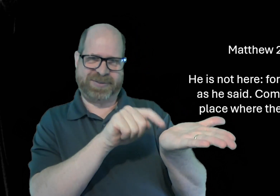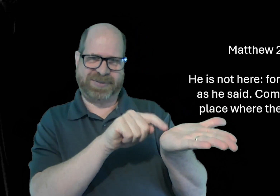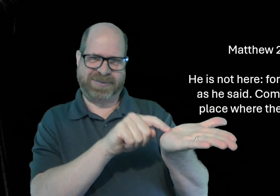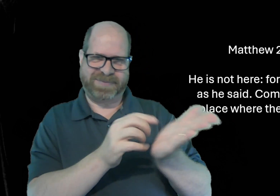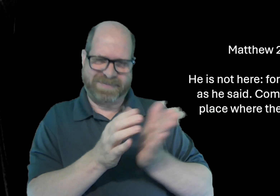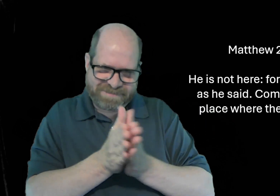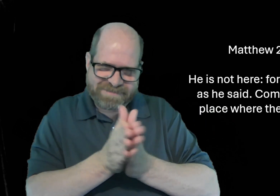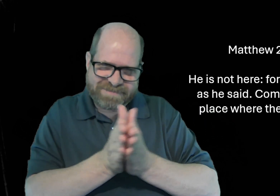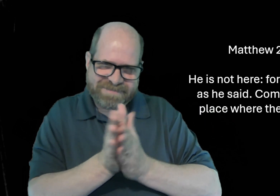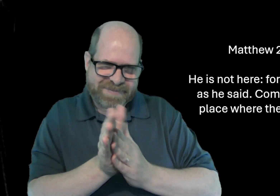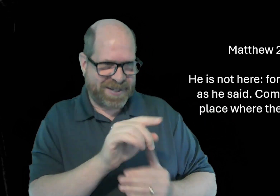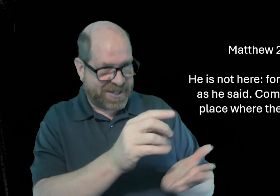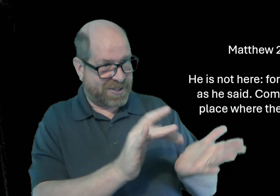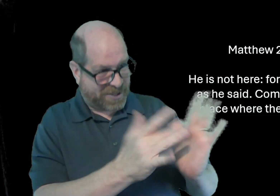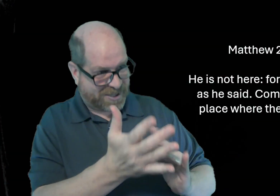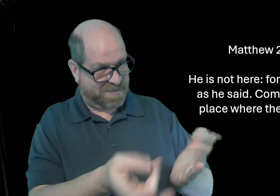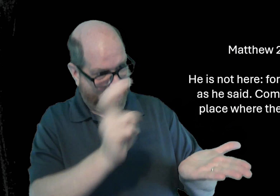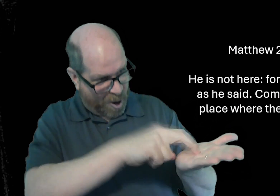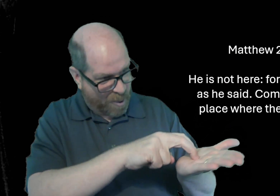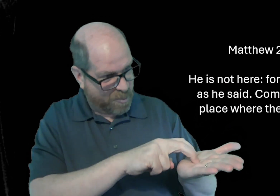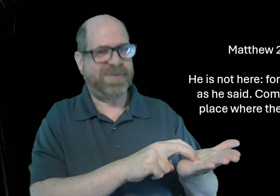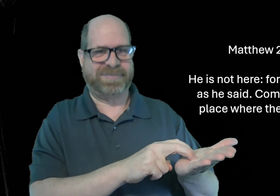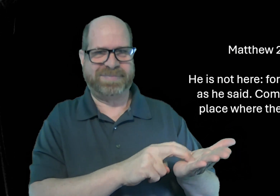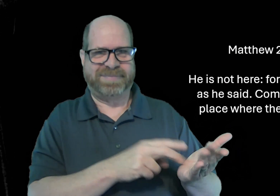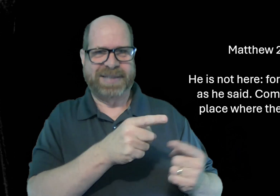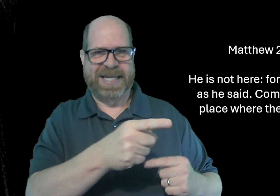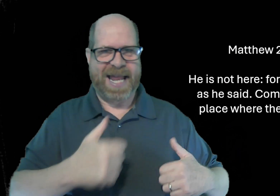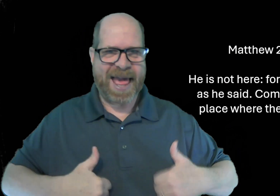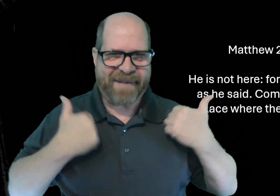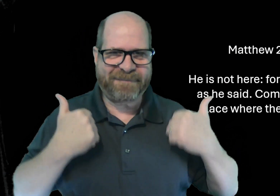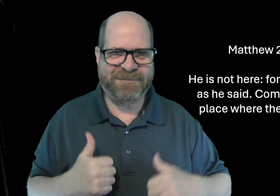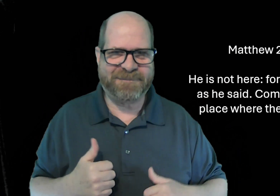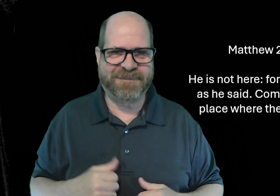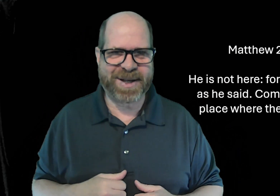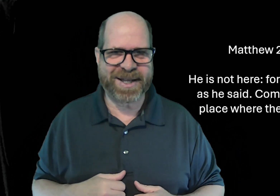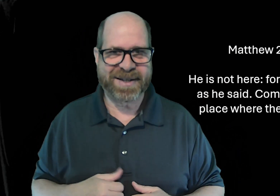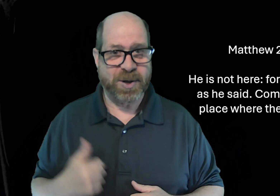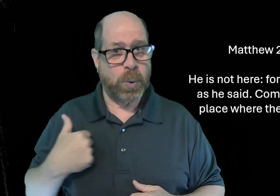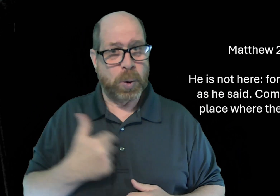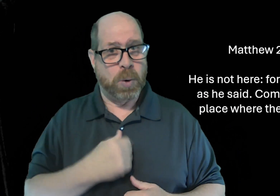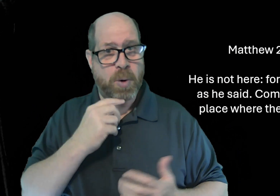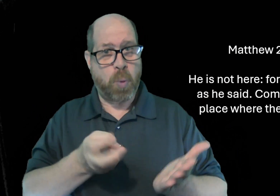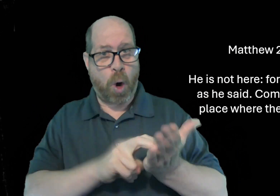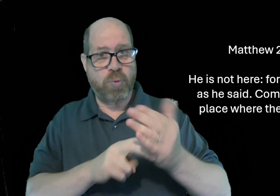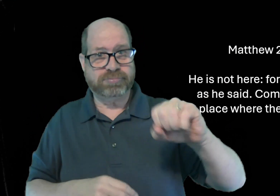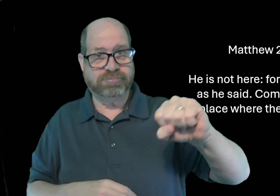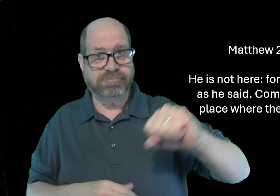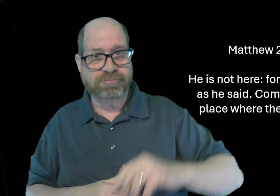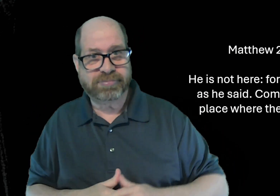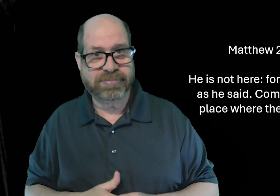risen that's the exciting thing he's alive and we will rise too